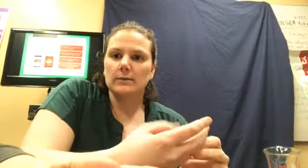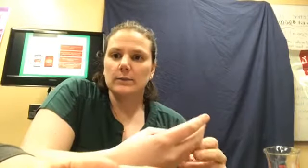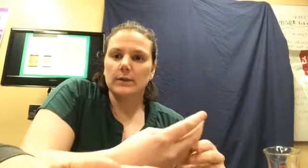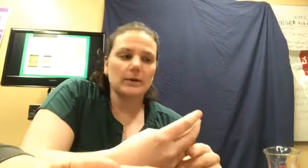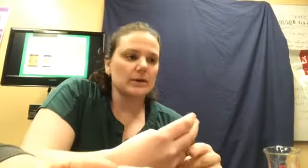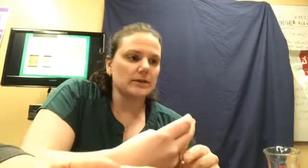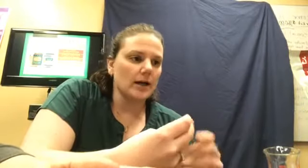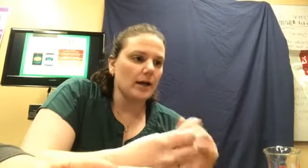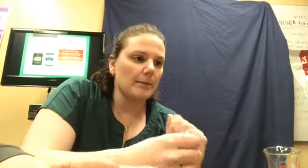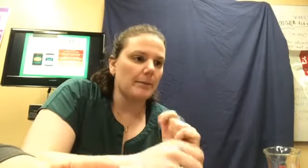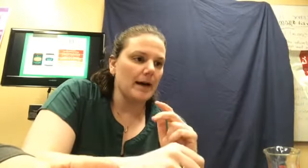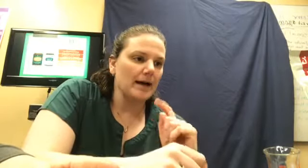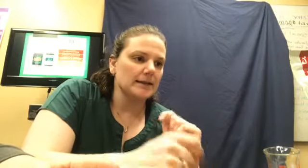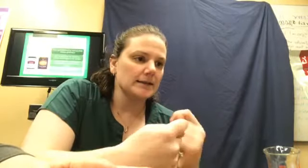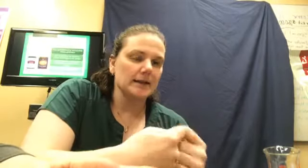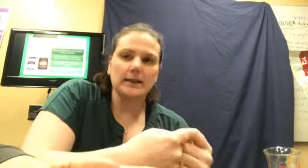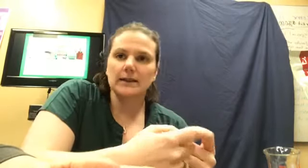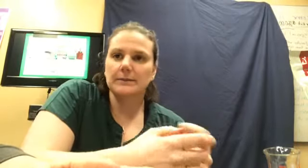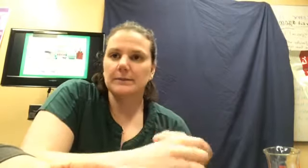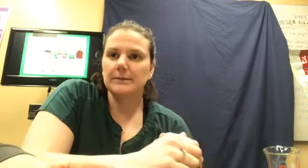That was all mine. Some of those...